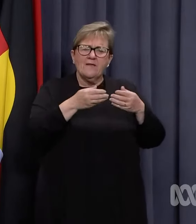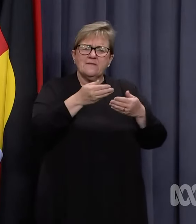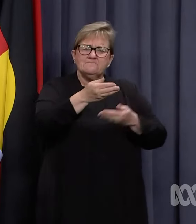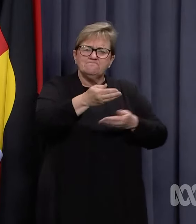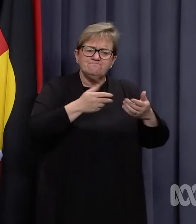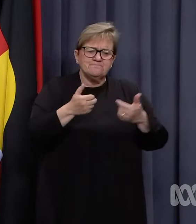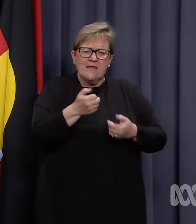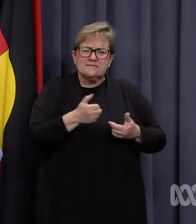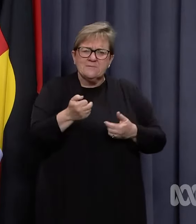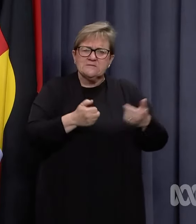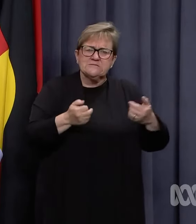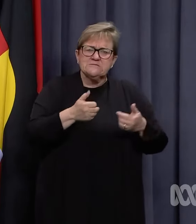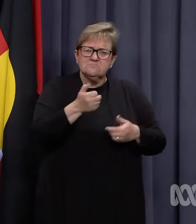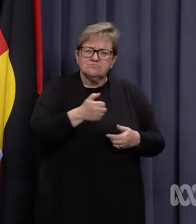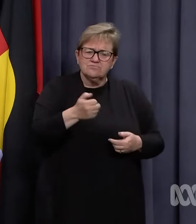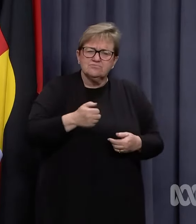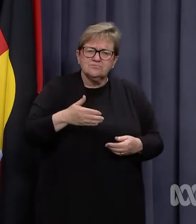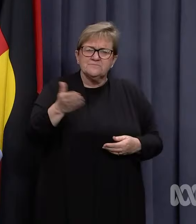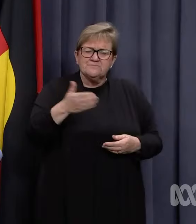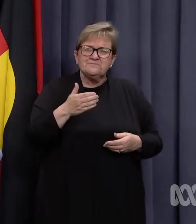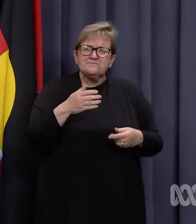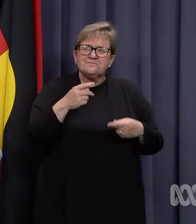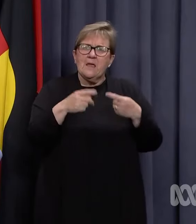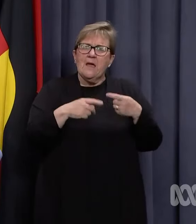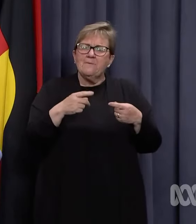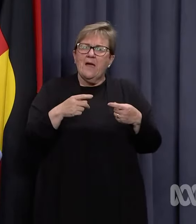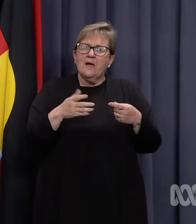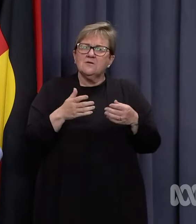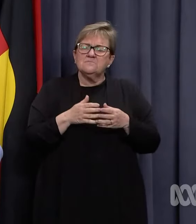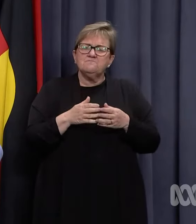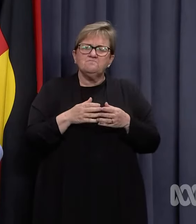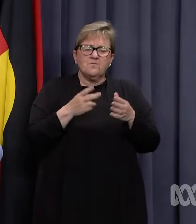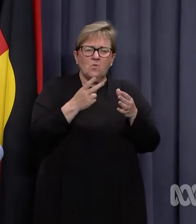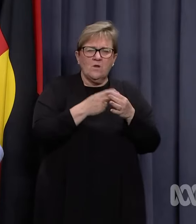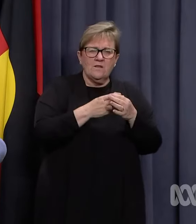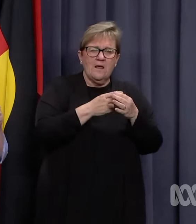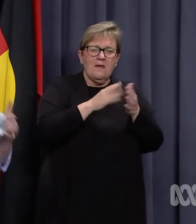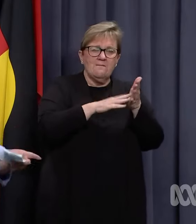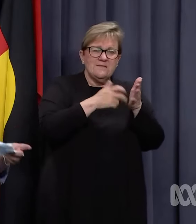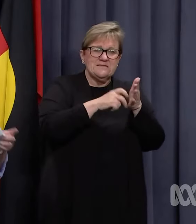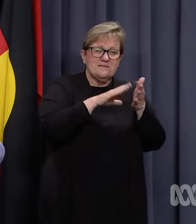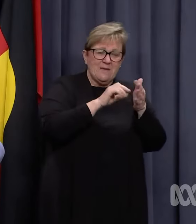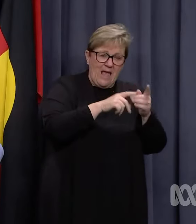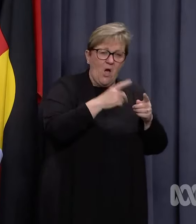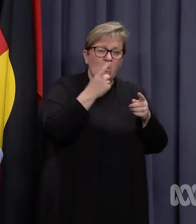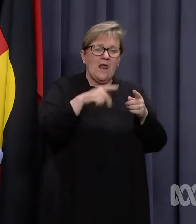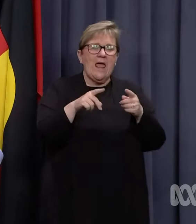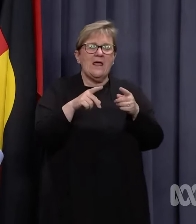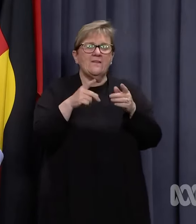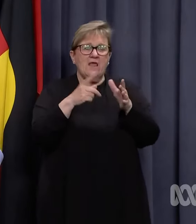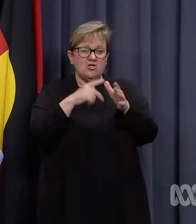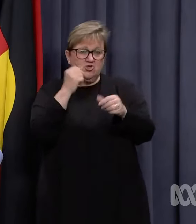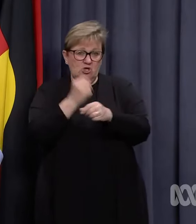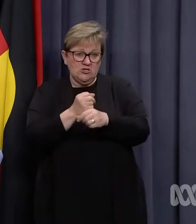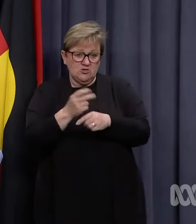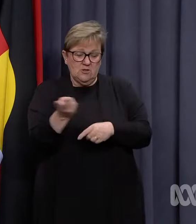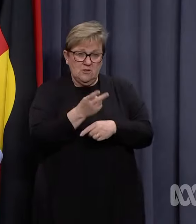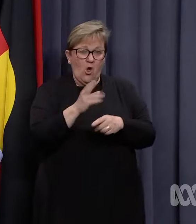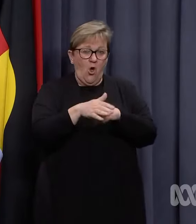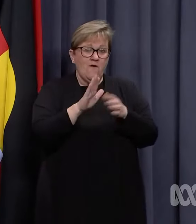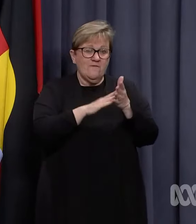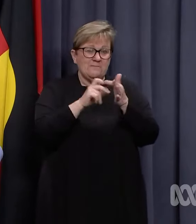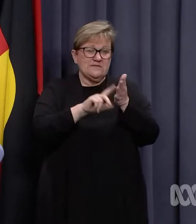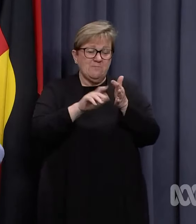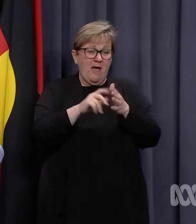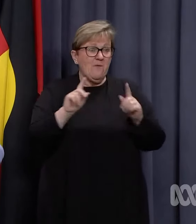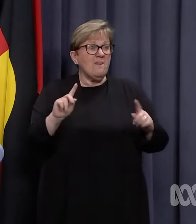of texts about, between Mr McGowan and Attorney General about Mr Palmer.